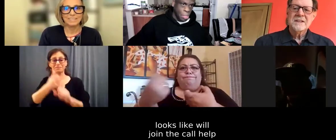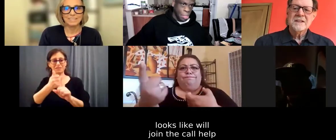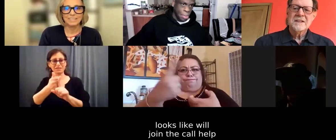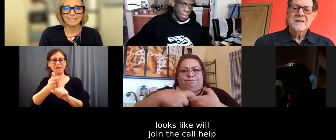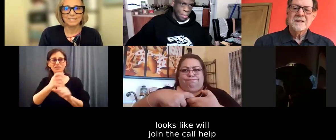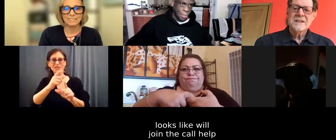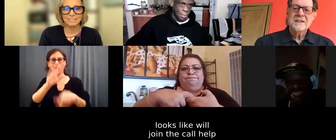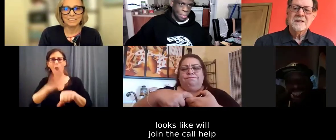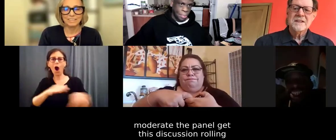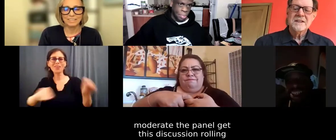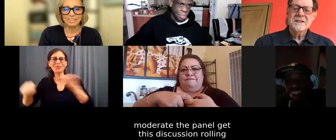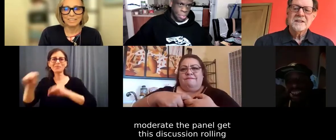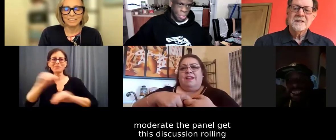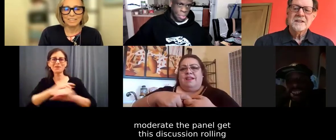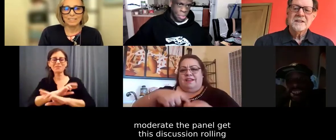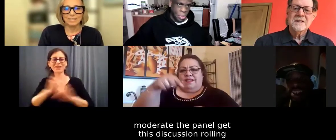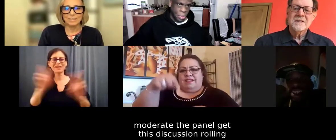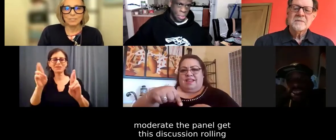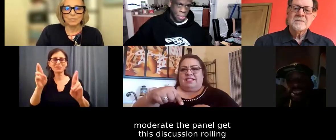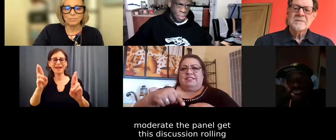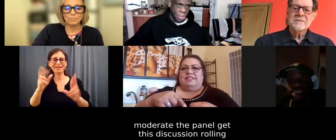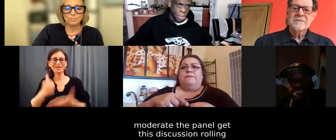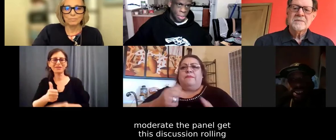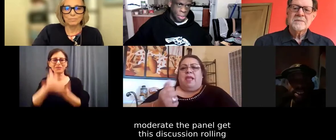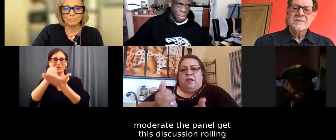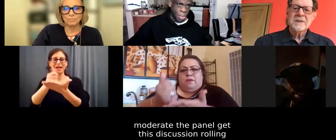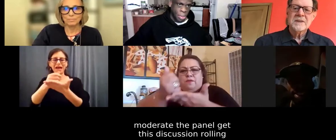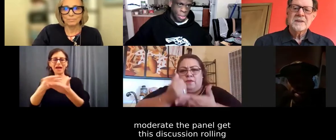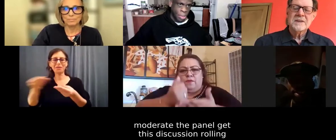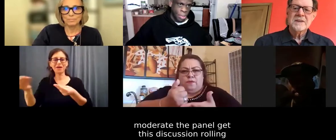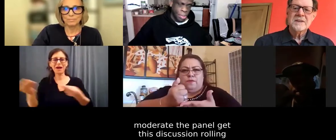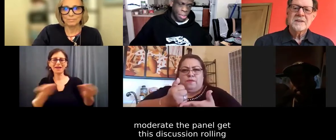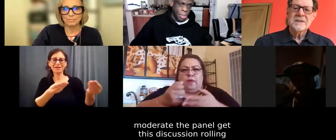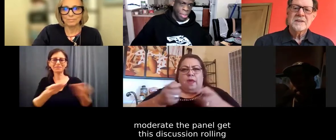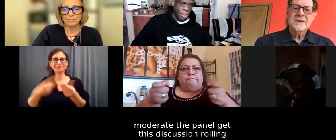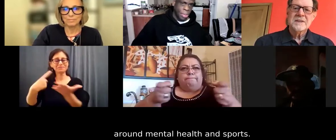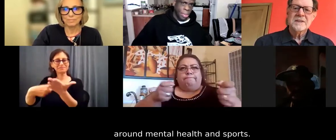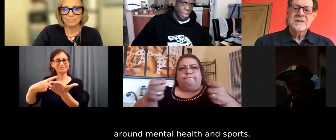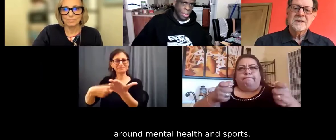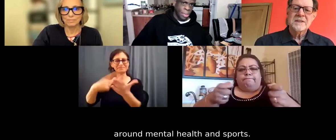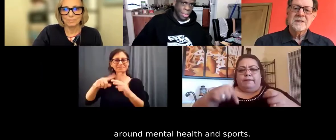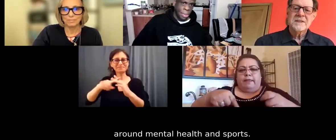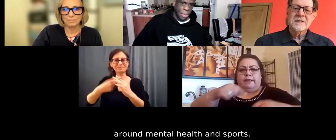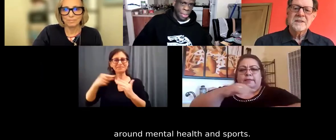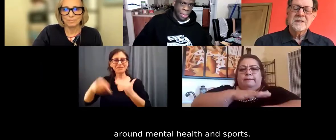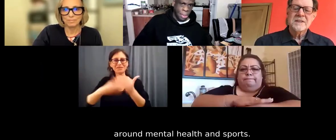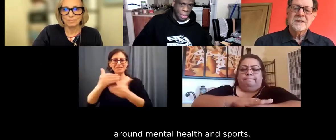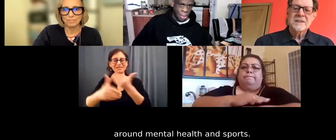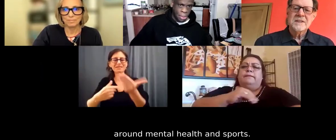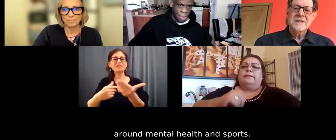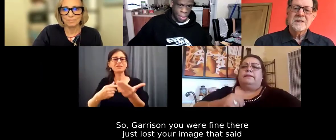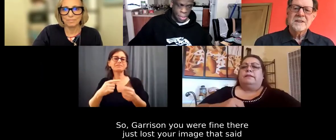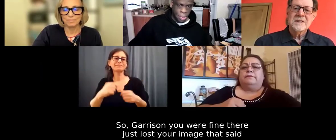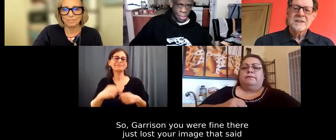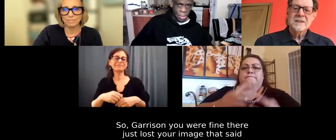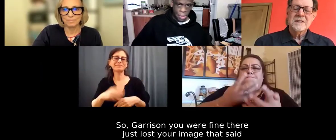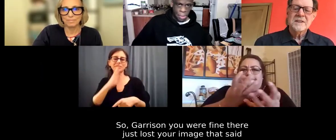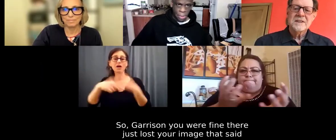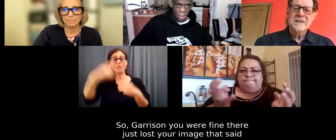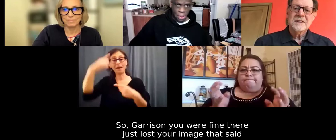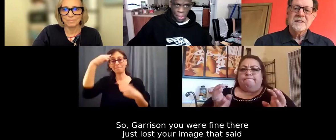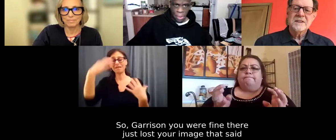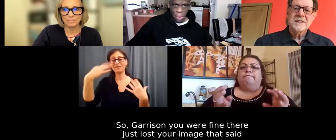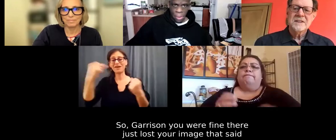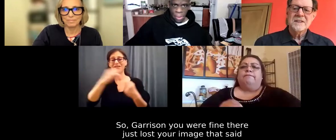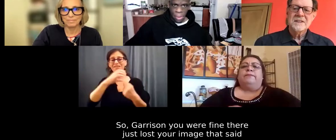join this call and help moderate this panel and really get this discussion rolling around mental health and sports. So Garrison,